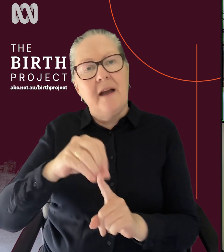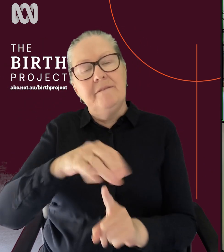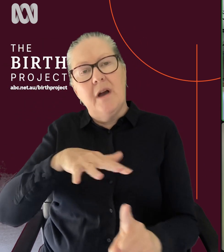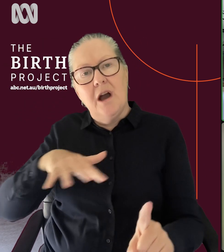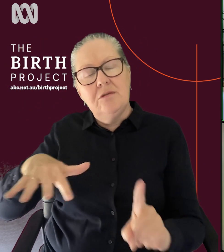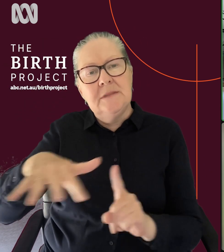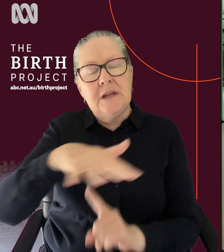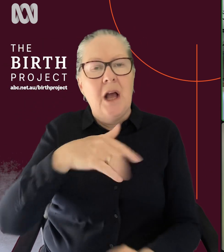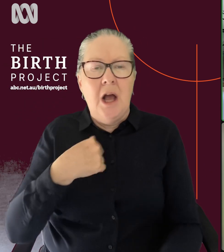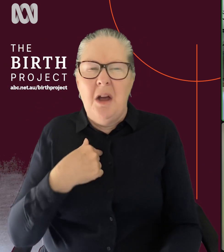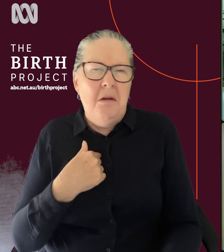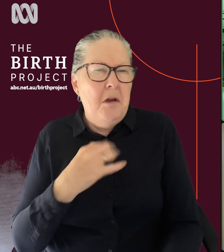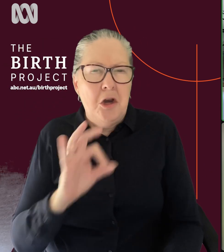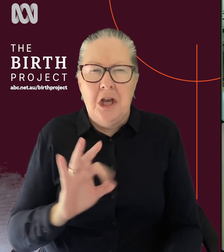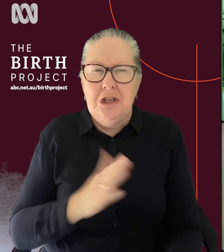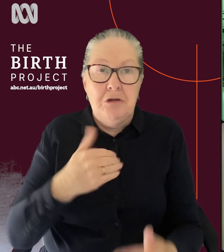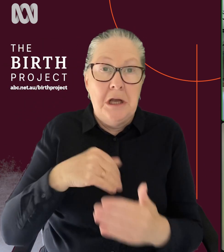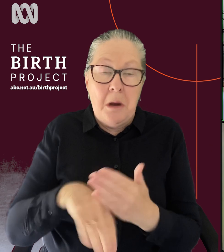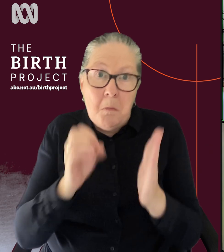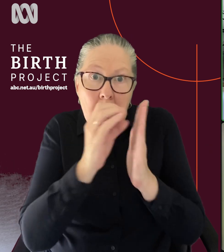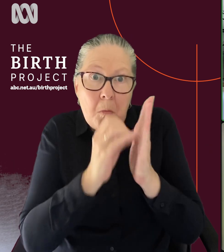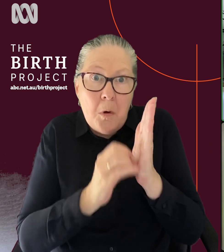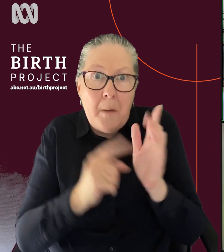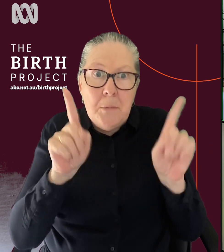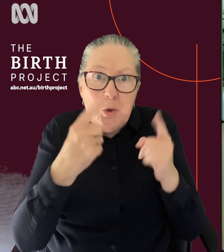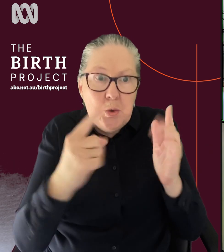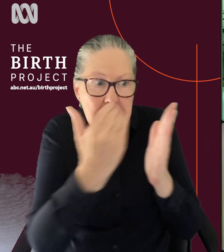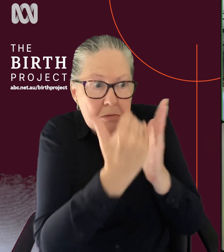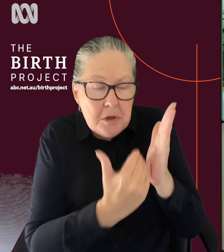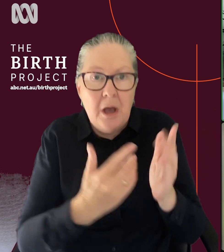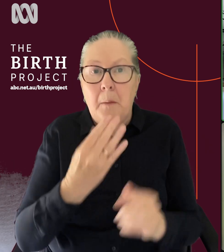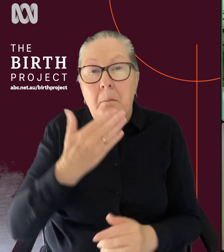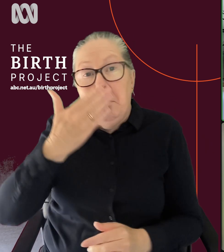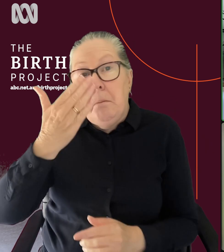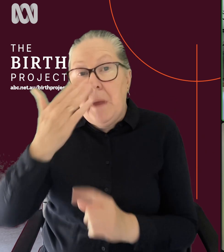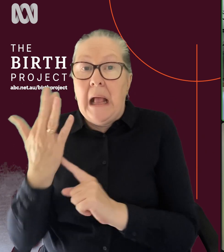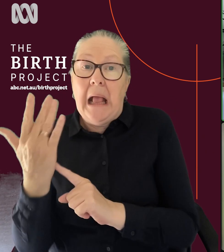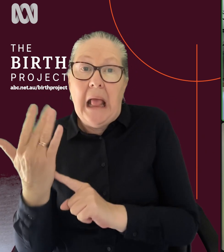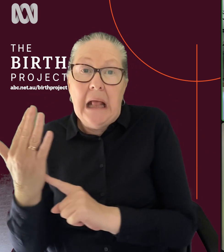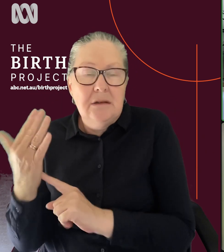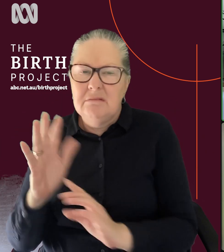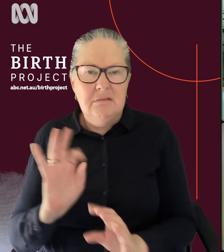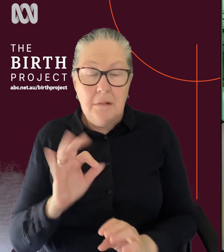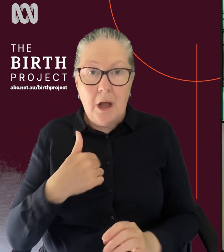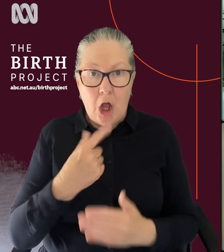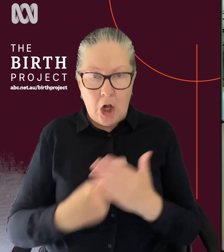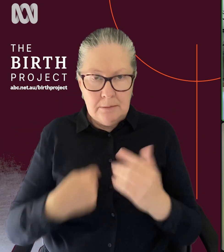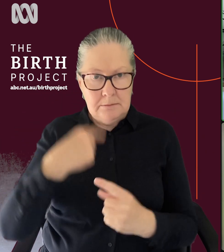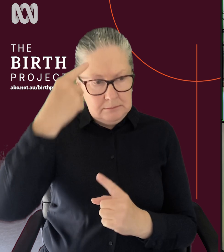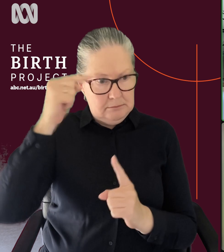kind of not interested in a playlist. I wasn't interested in the scented candles or anything. All I was interested in is I know I've got these